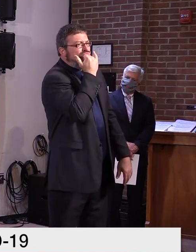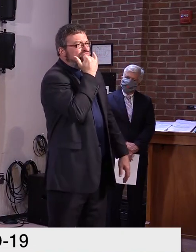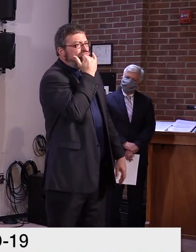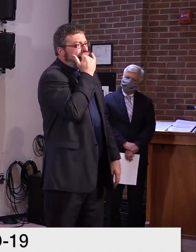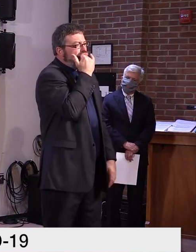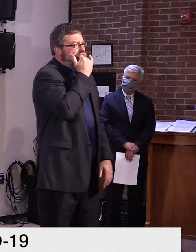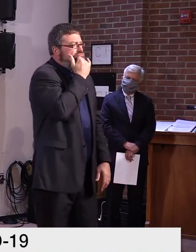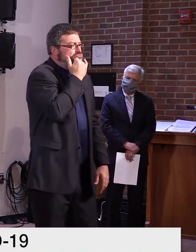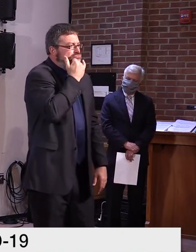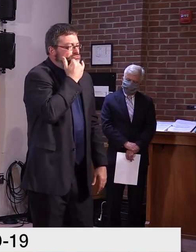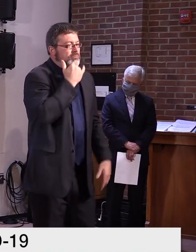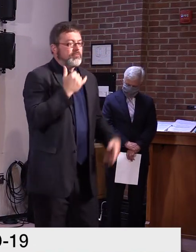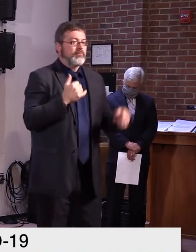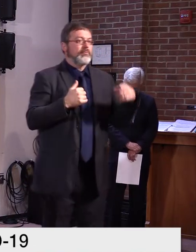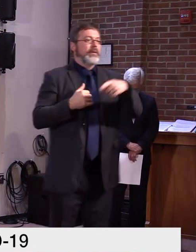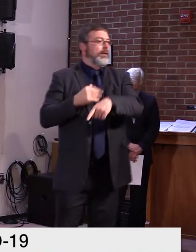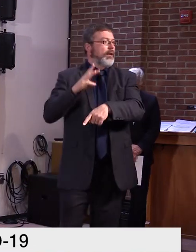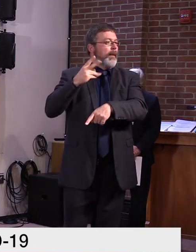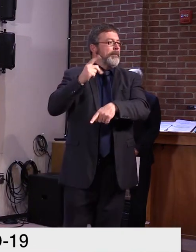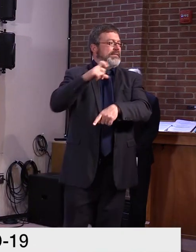Peter Hirschfeld, VPR.